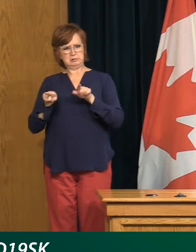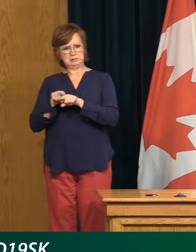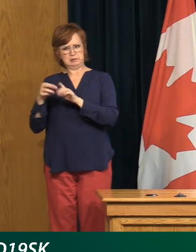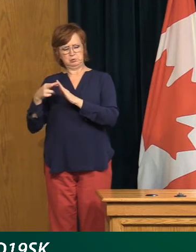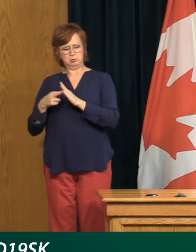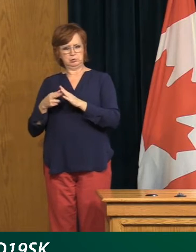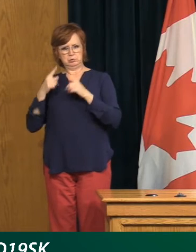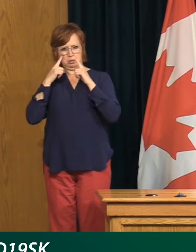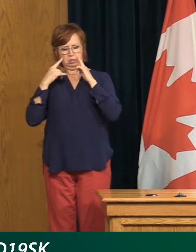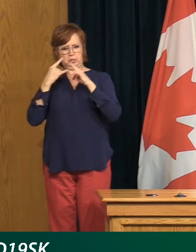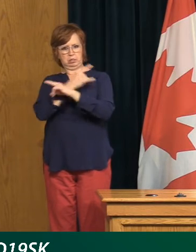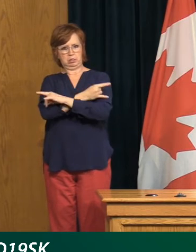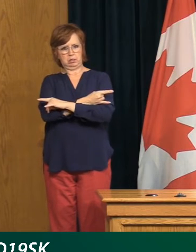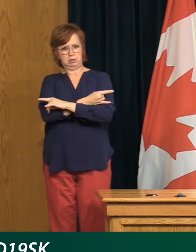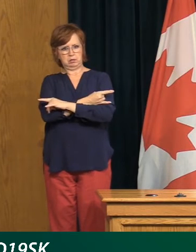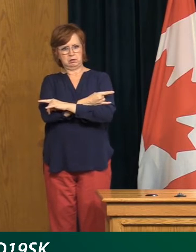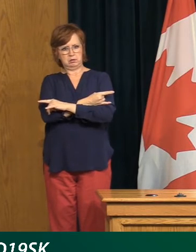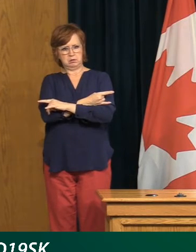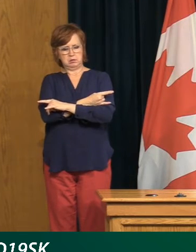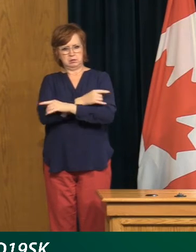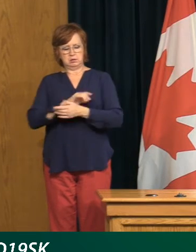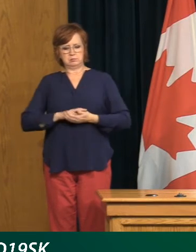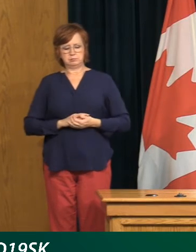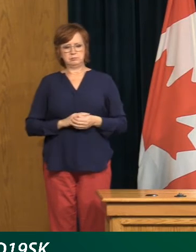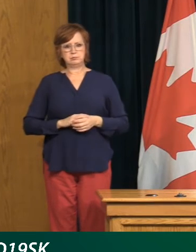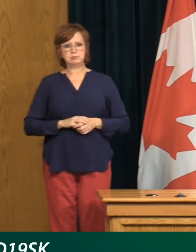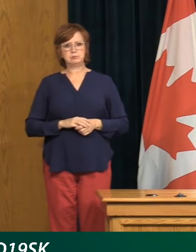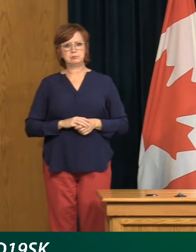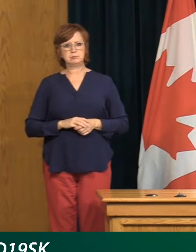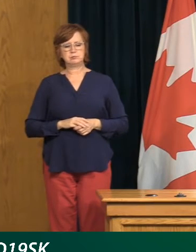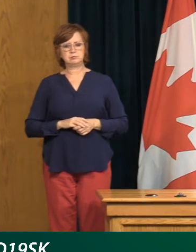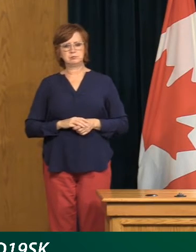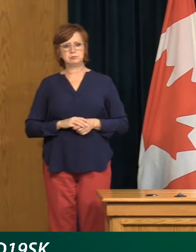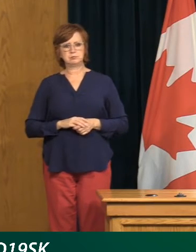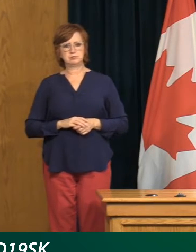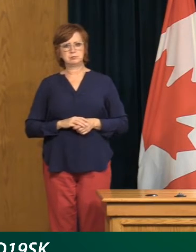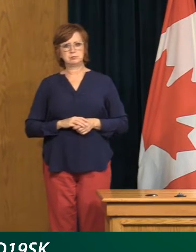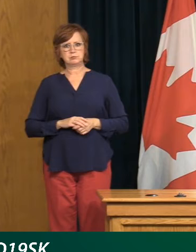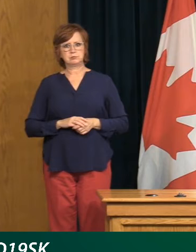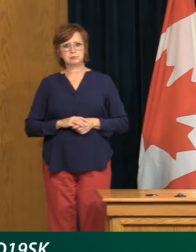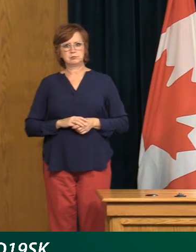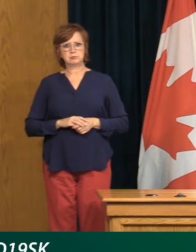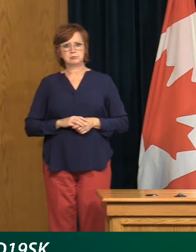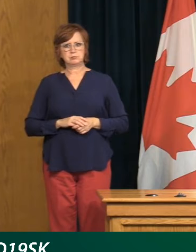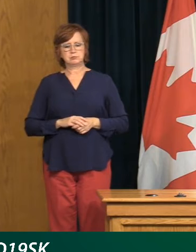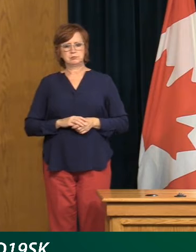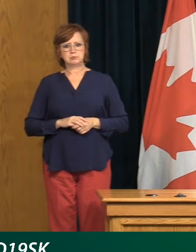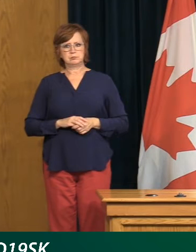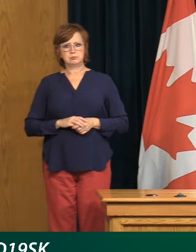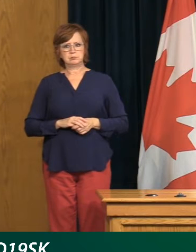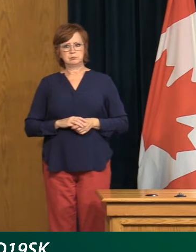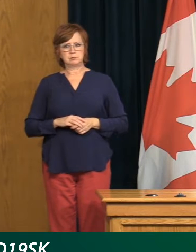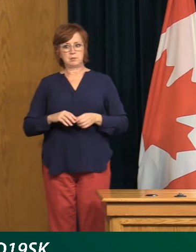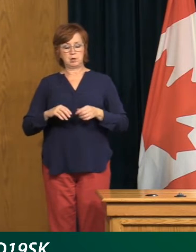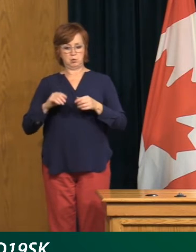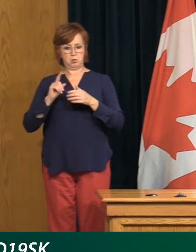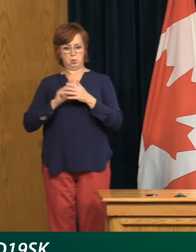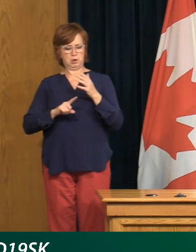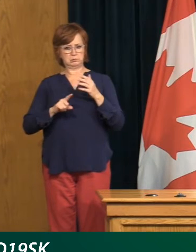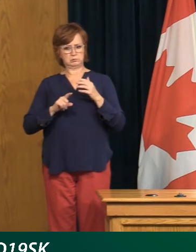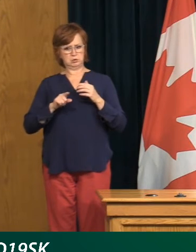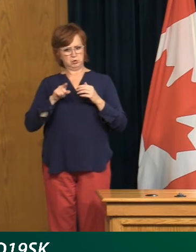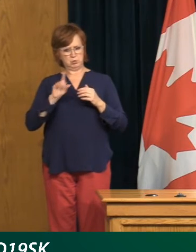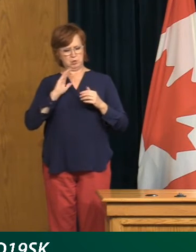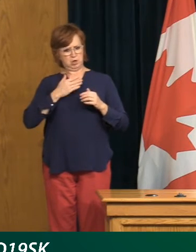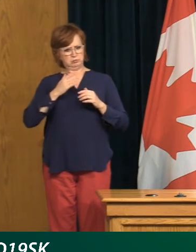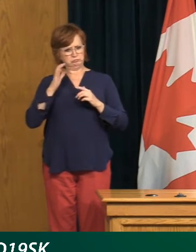telling people to follow the existing rules. So what new measures will you, as our Chief Medical Health Officer,